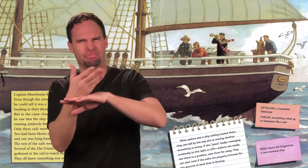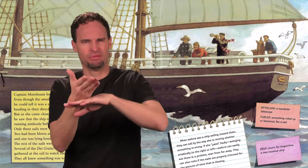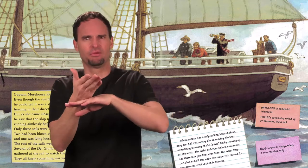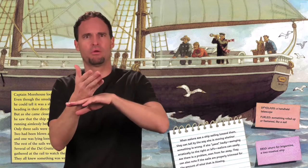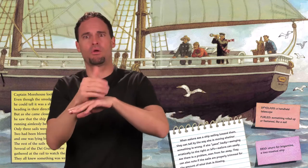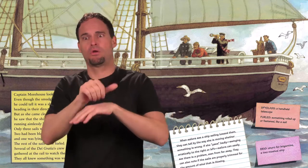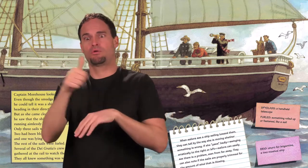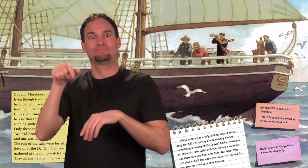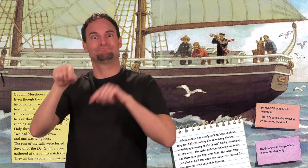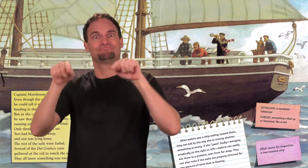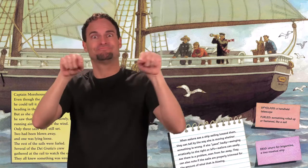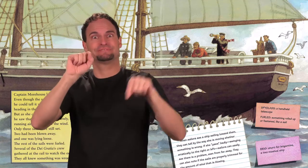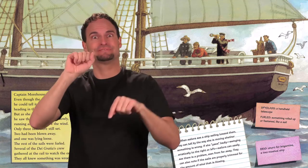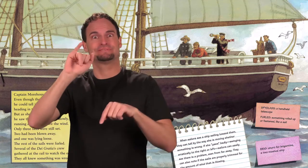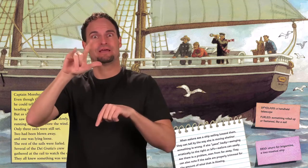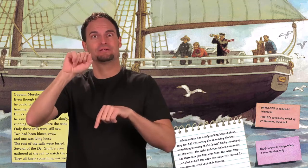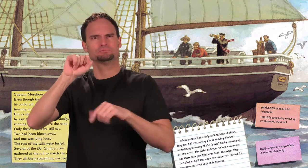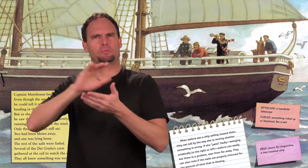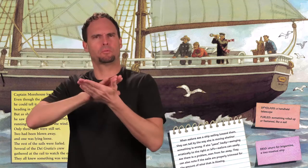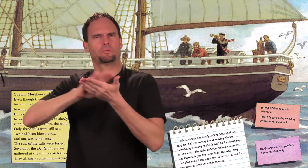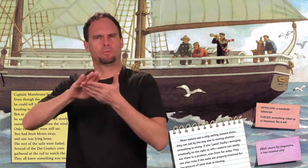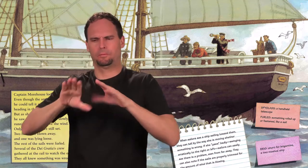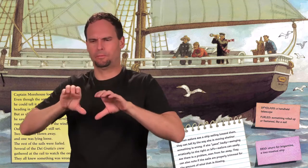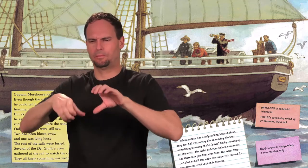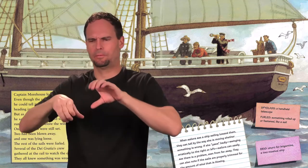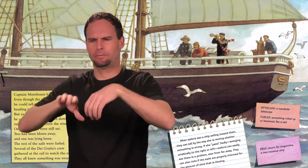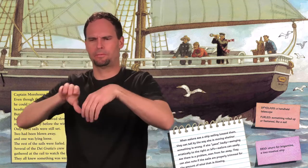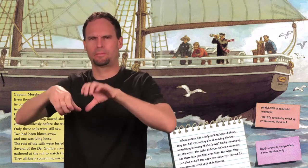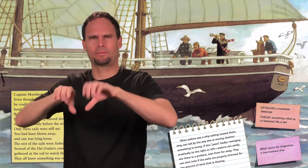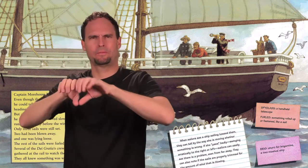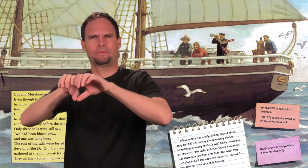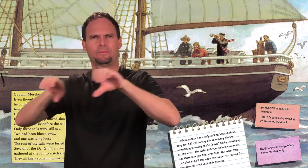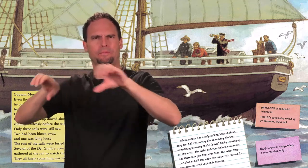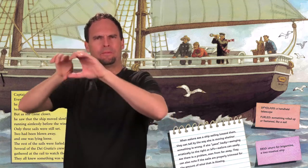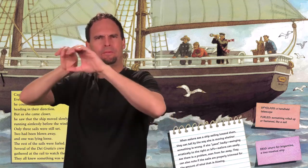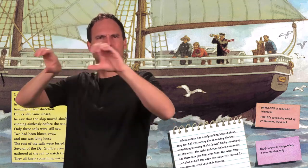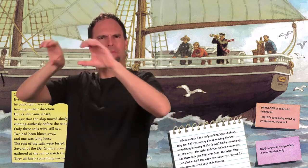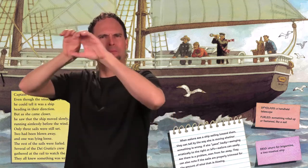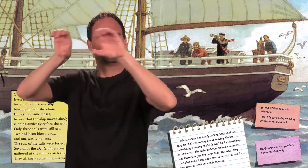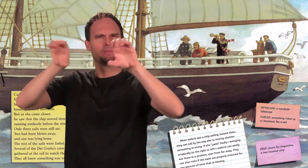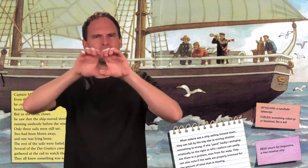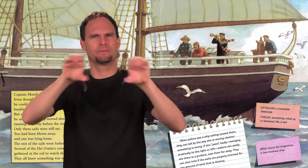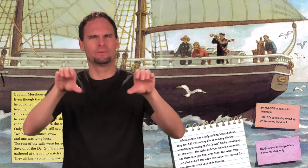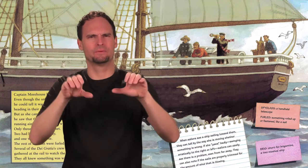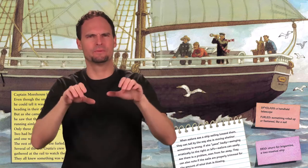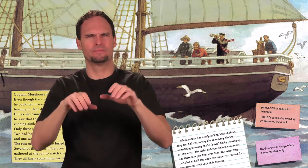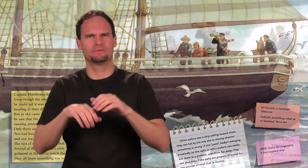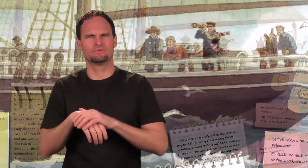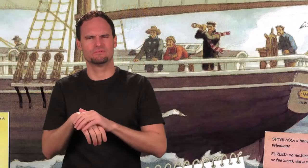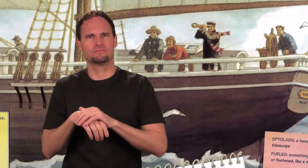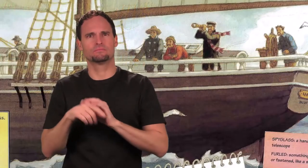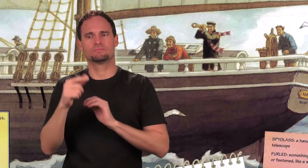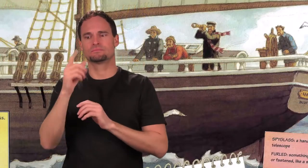Only three sails were still set. Two had been blown away, and one was lying loose.